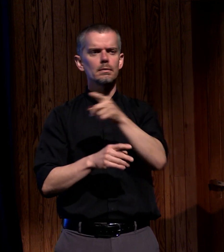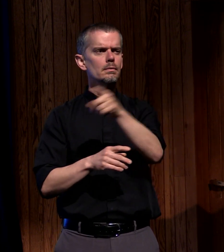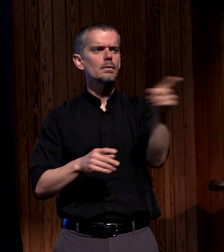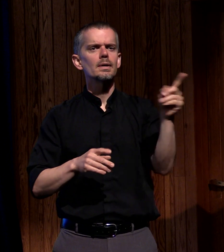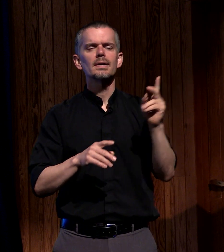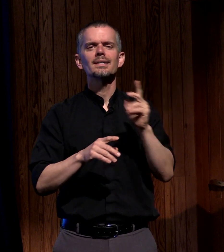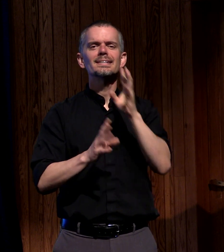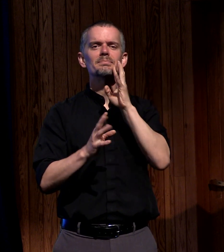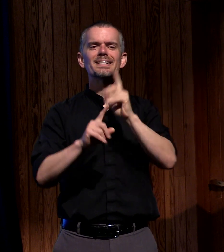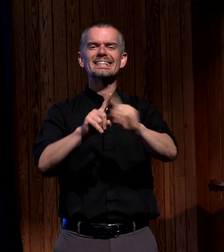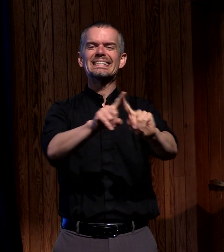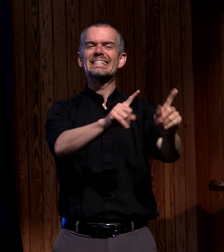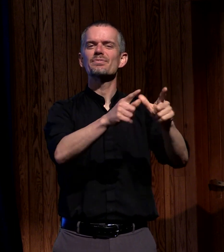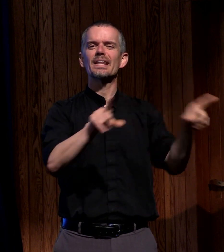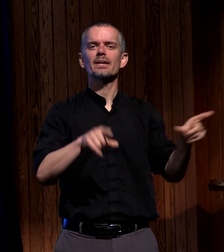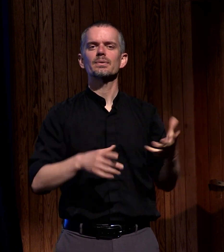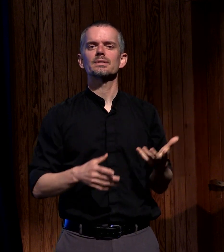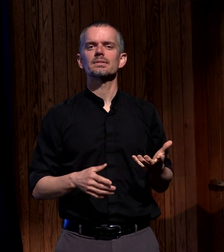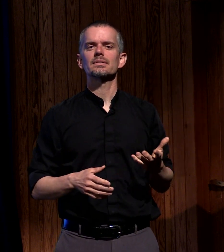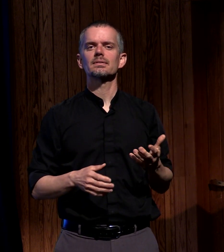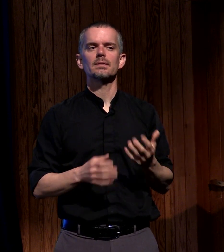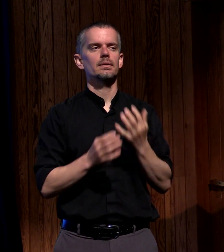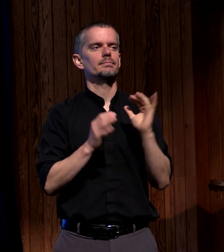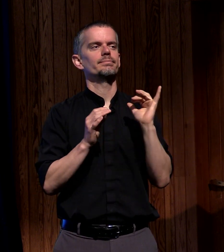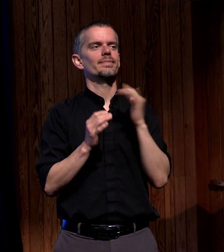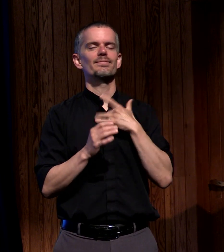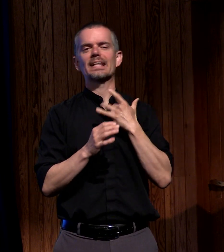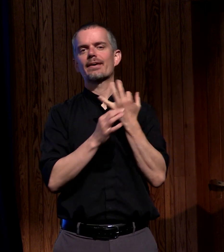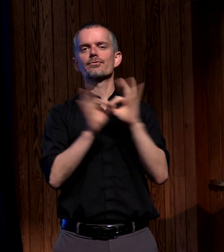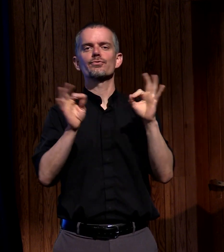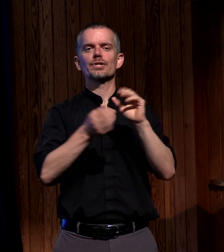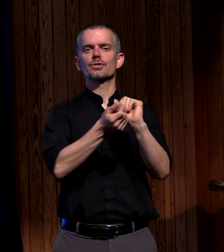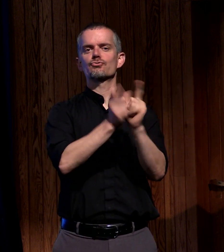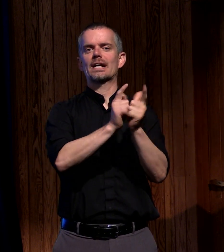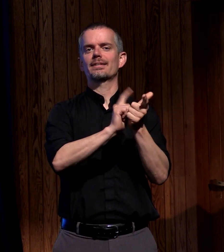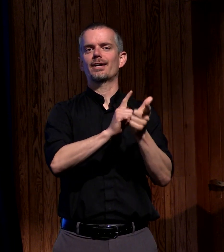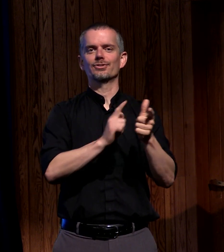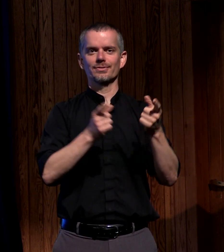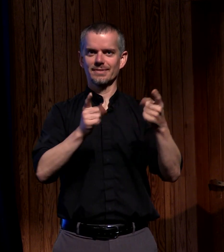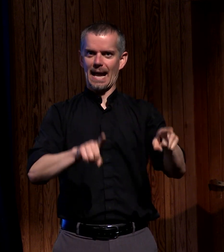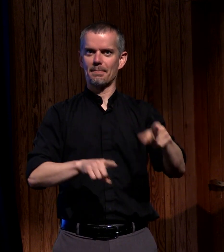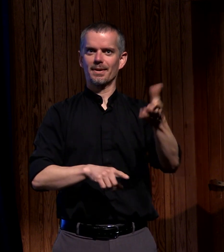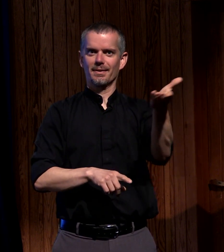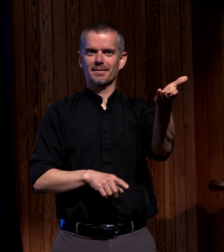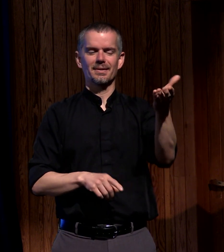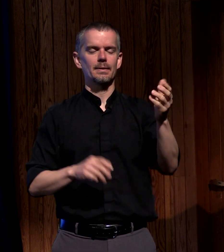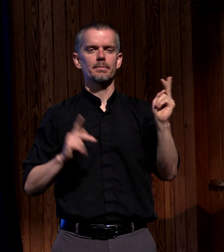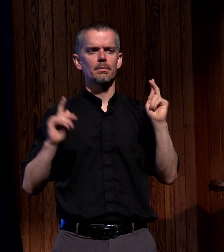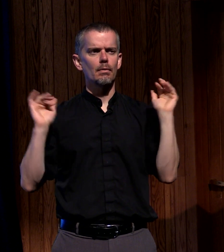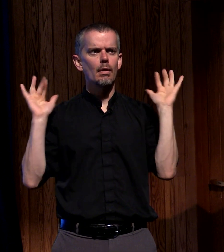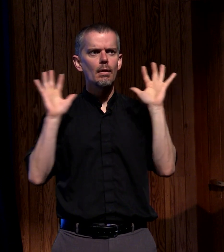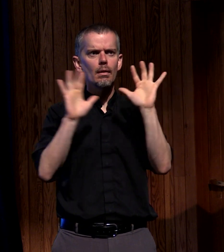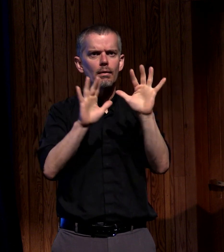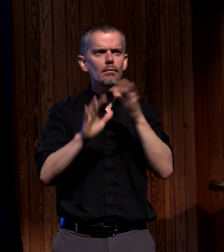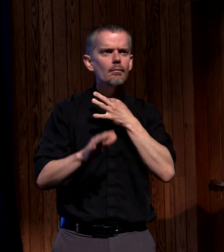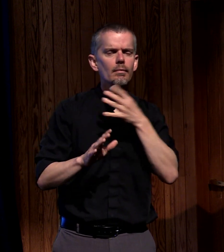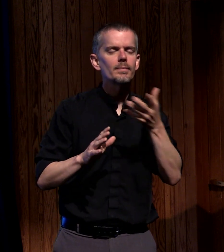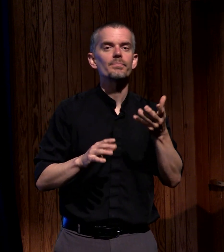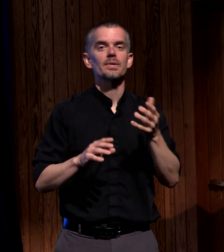it's like free translation is happening and it's drawing a crowd but it's really interesting because right after that Peter